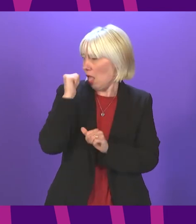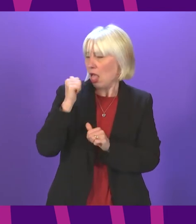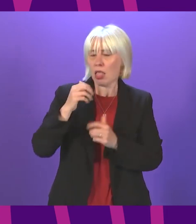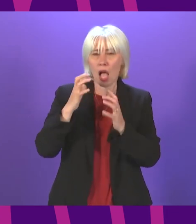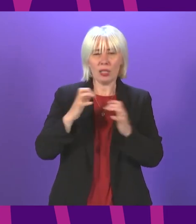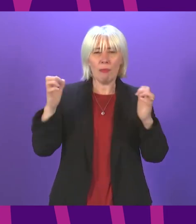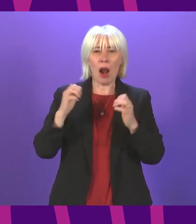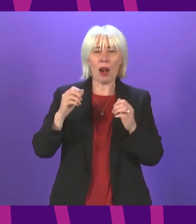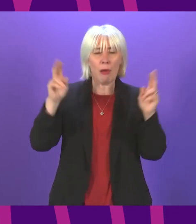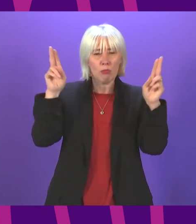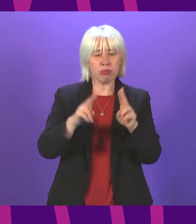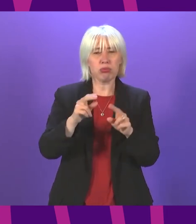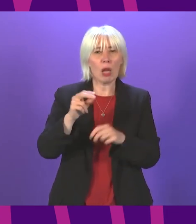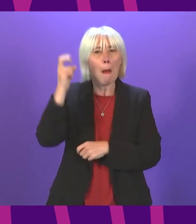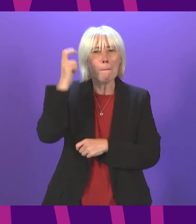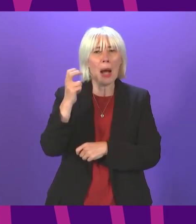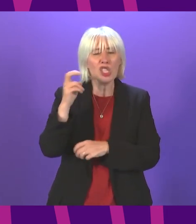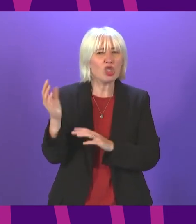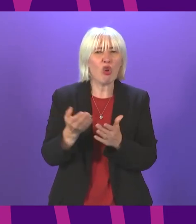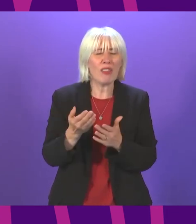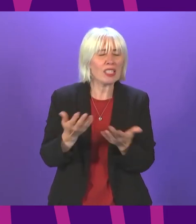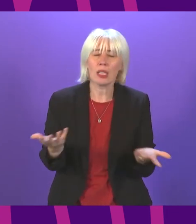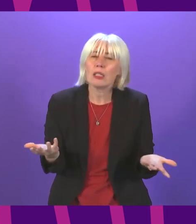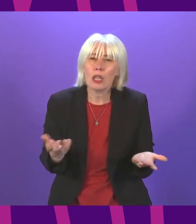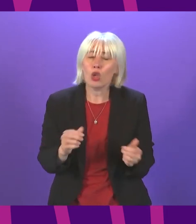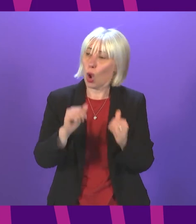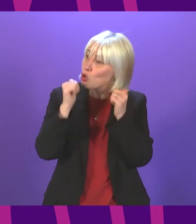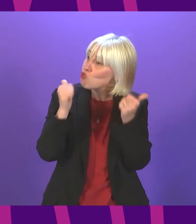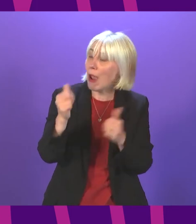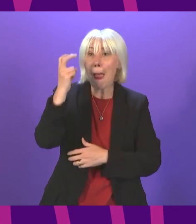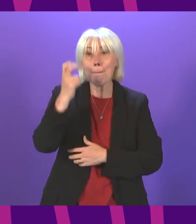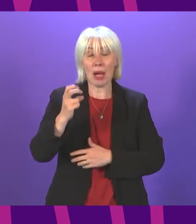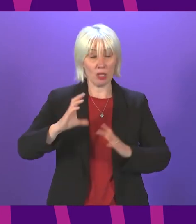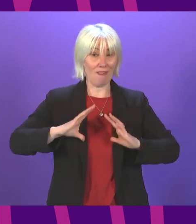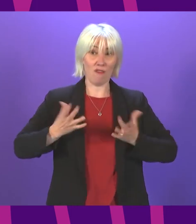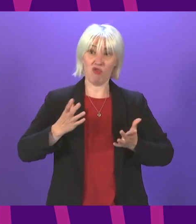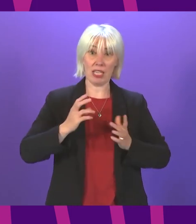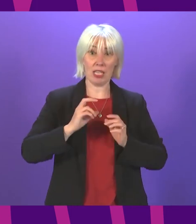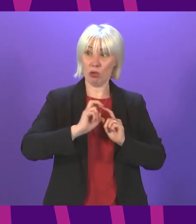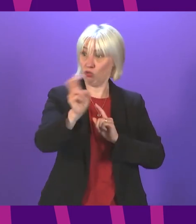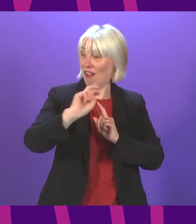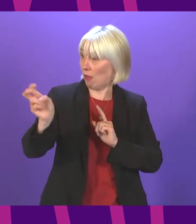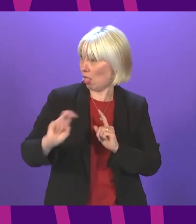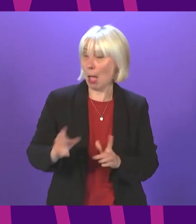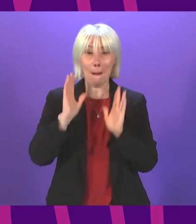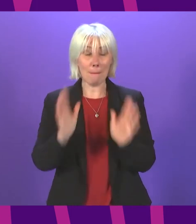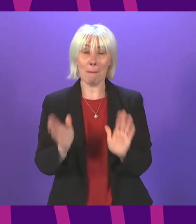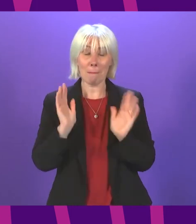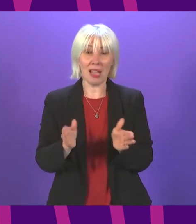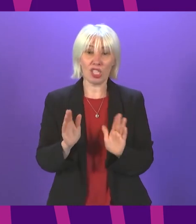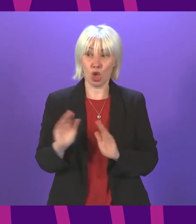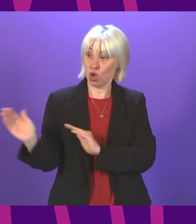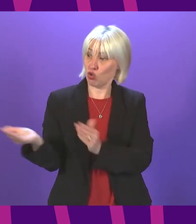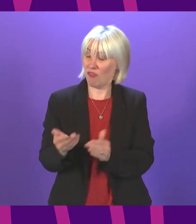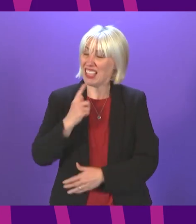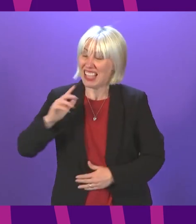saw reductions in bus services so while I welcome the increase in free bus travel we need to have services that every bus